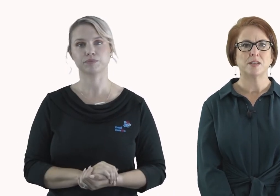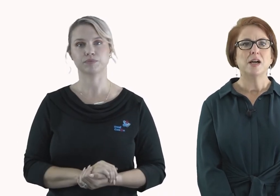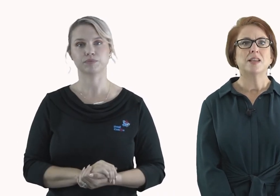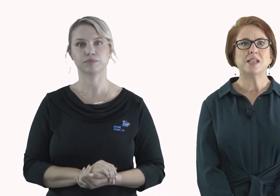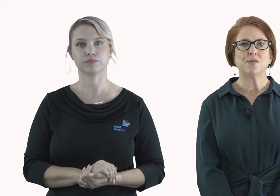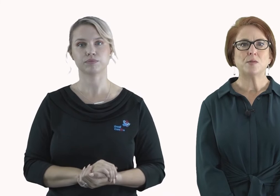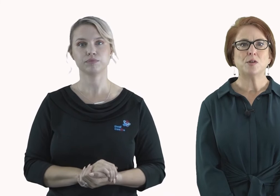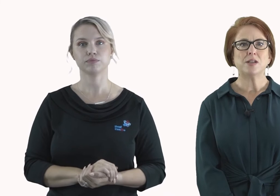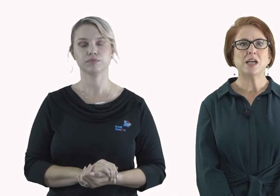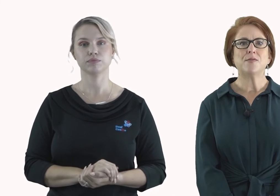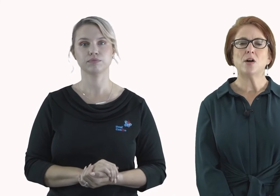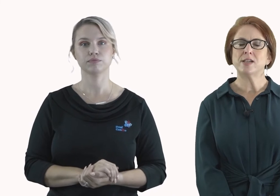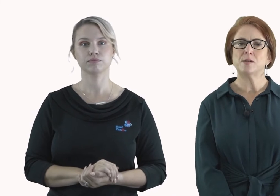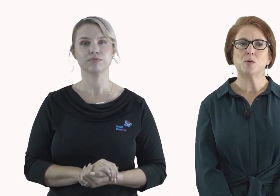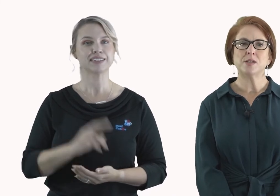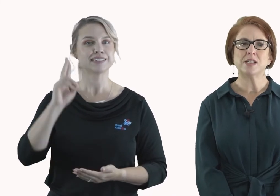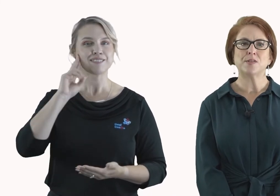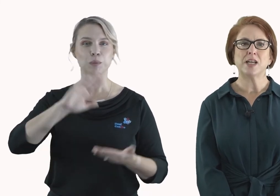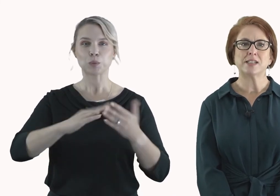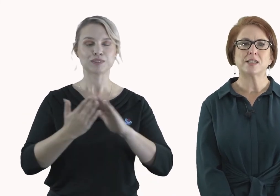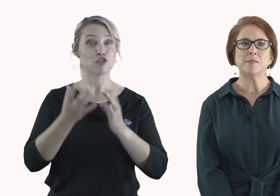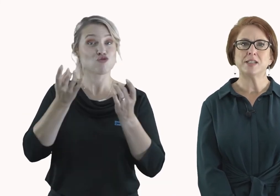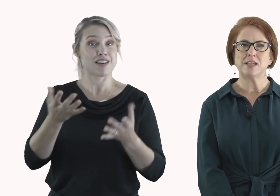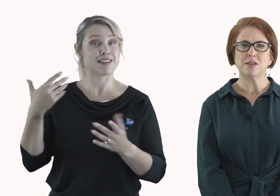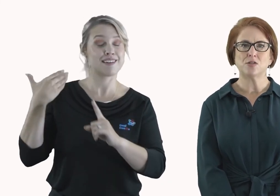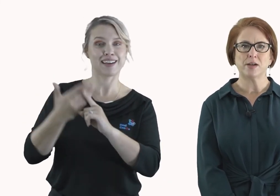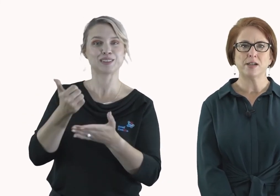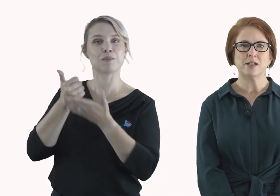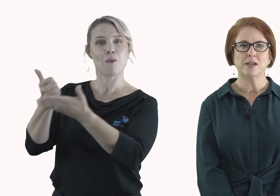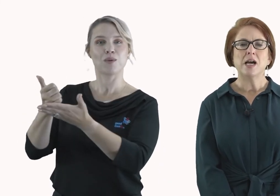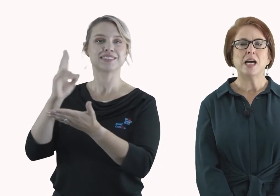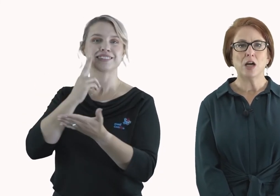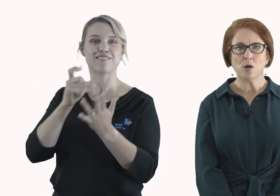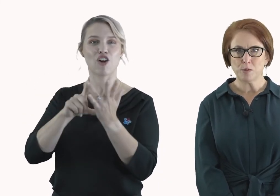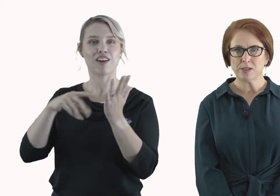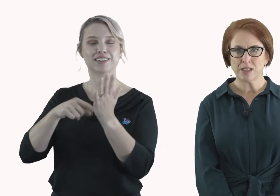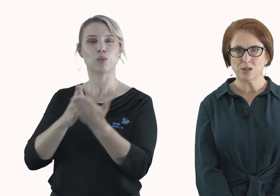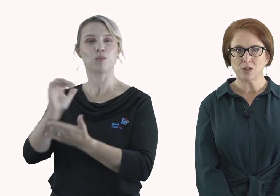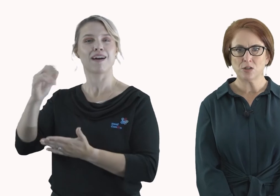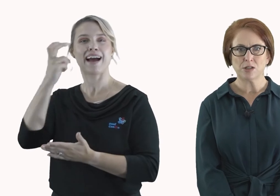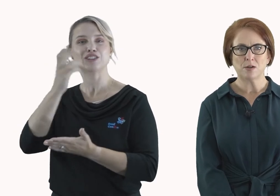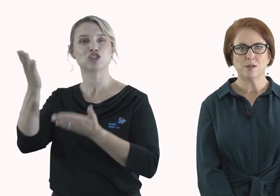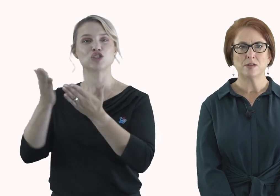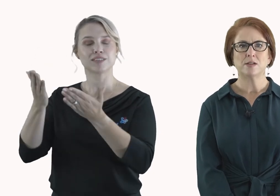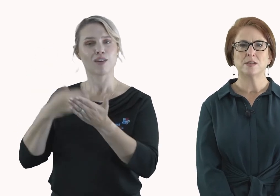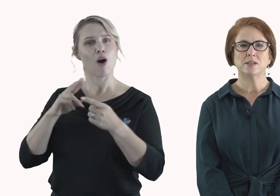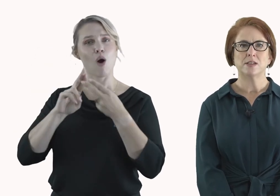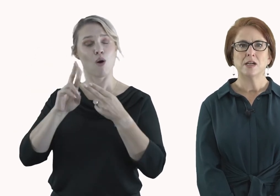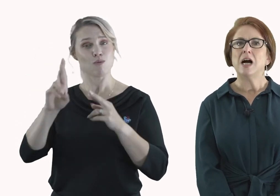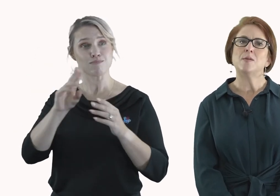The Deaf community have already supported Deaf Connect coming to South Australia and I hope you continue to do so. I would